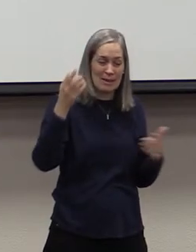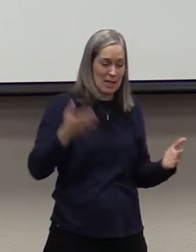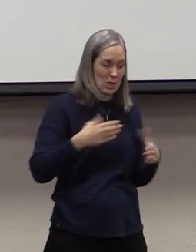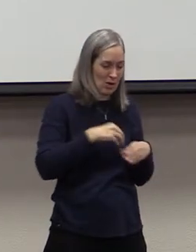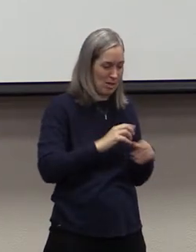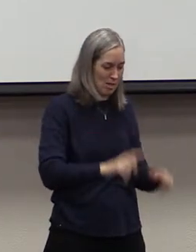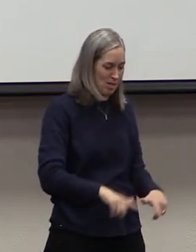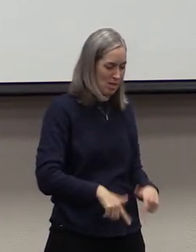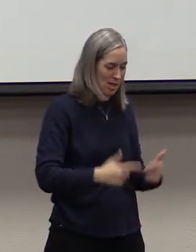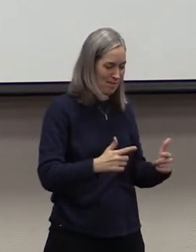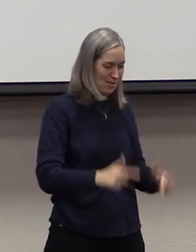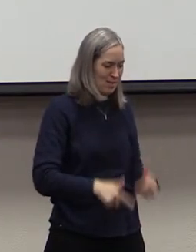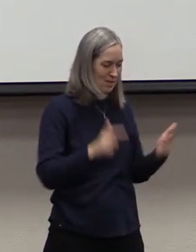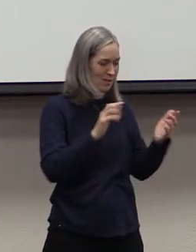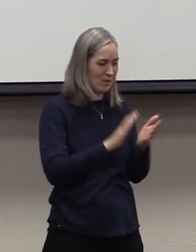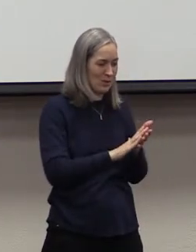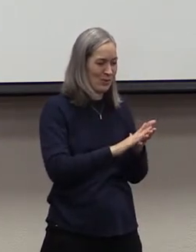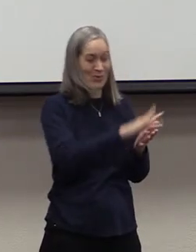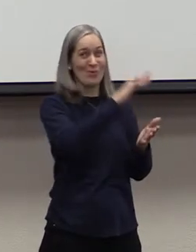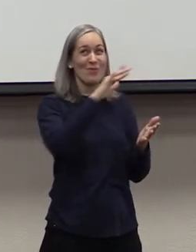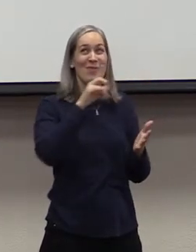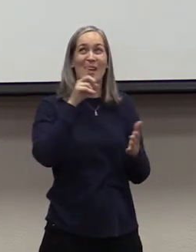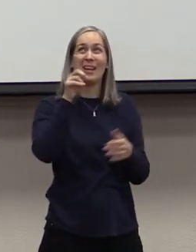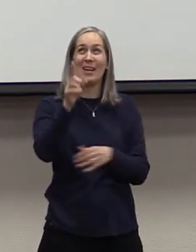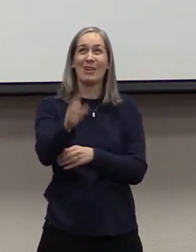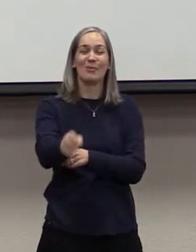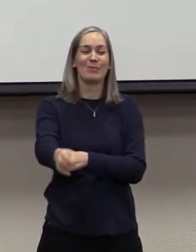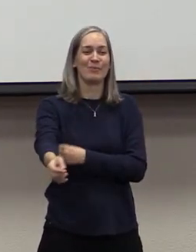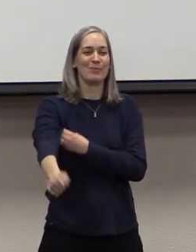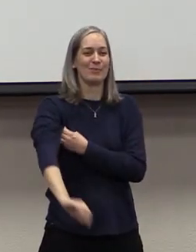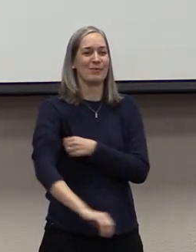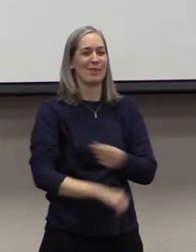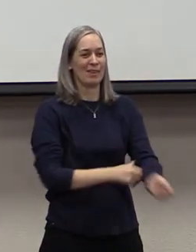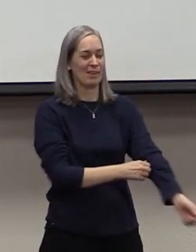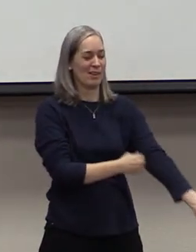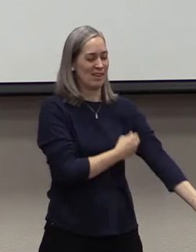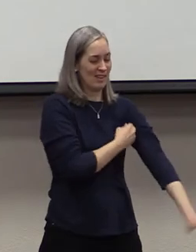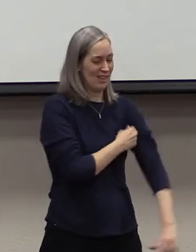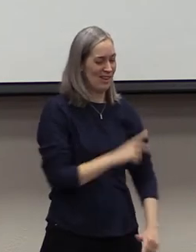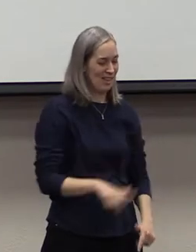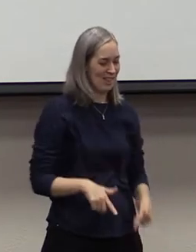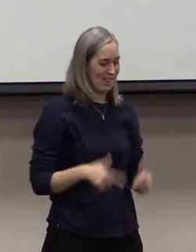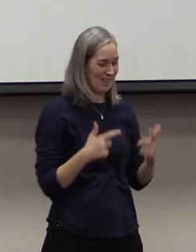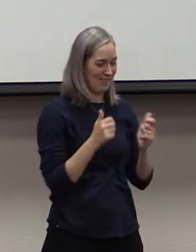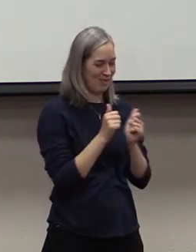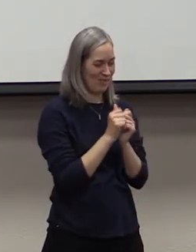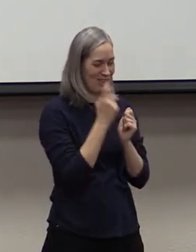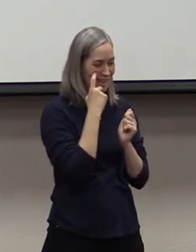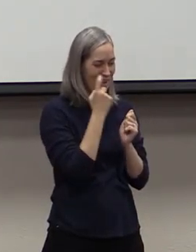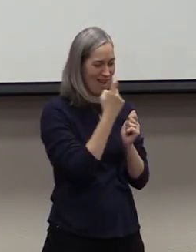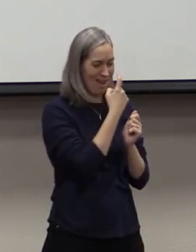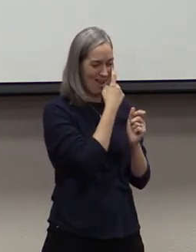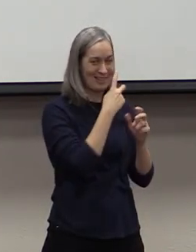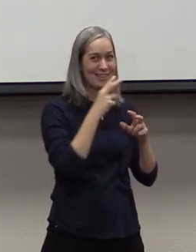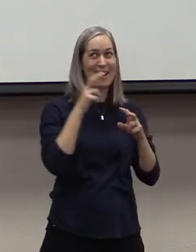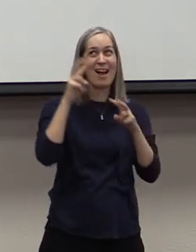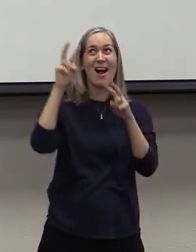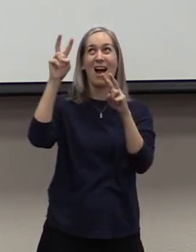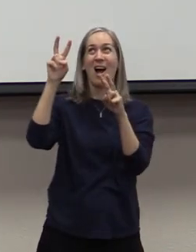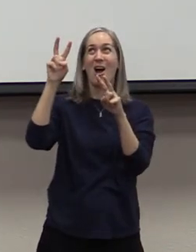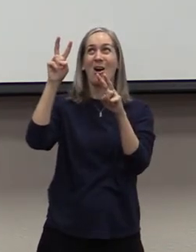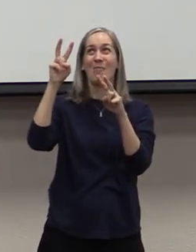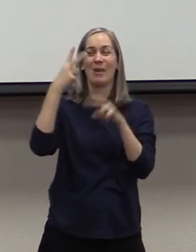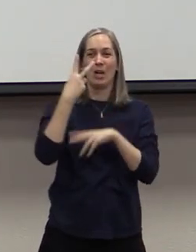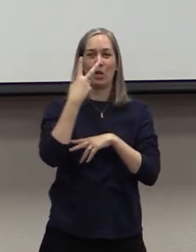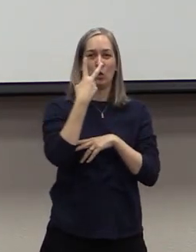Live a life that glorifies Him. Live your life with your eyes up and your two